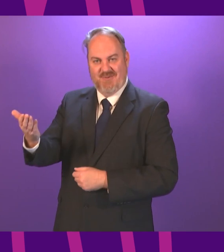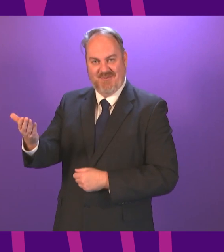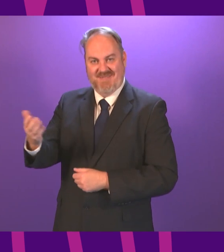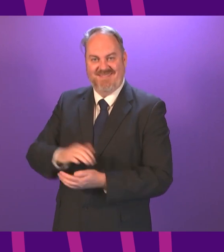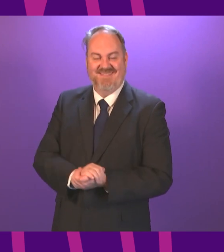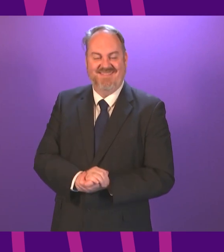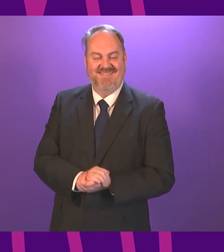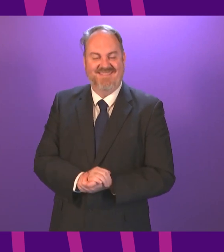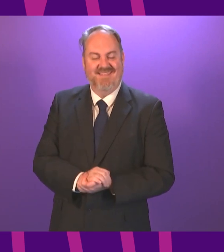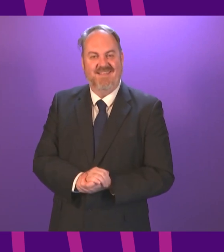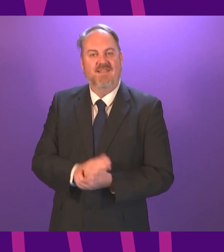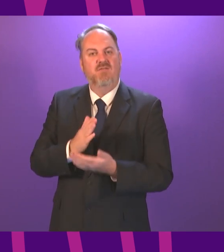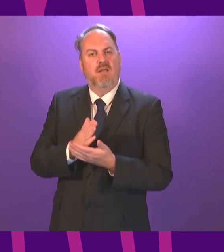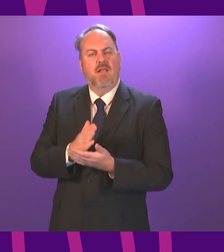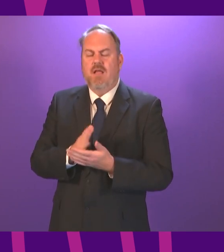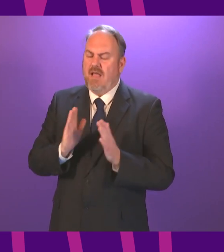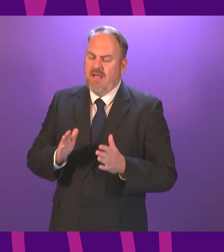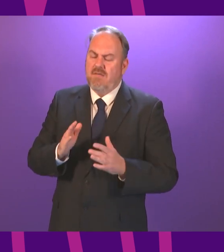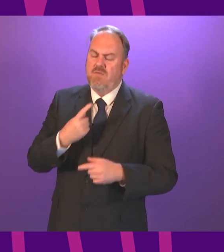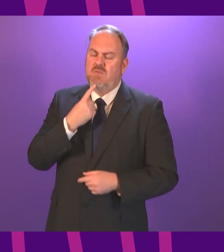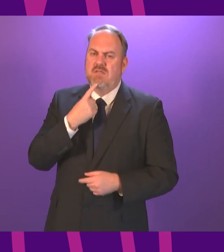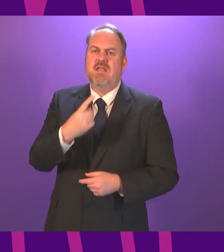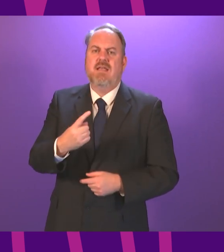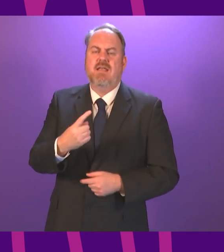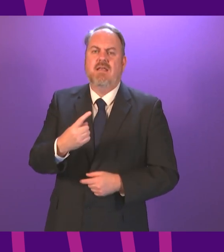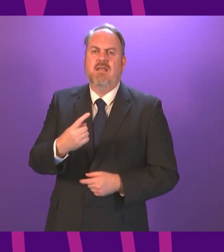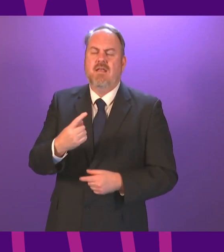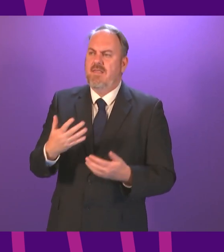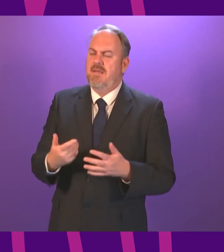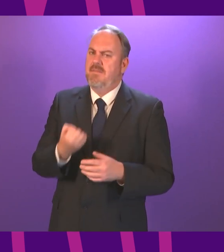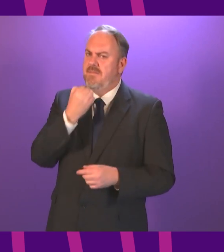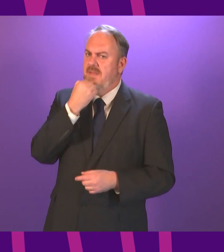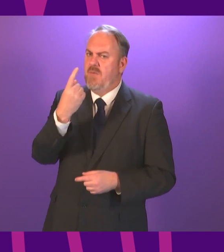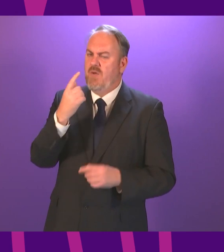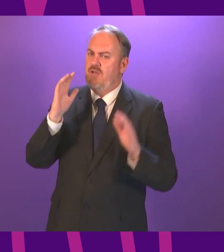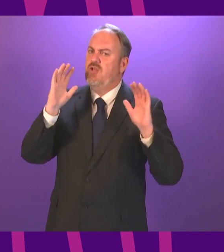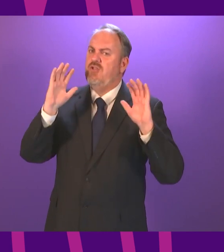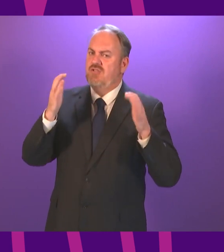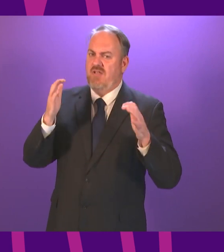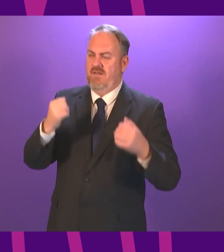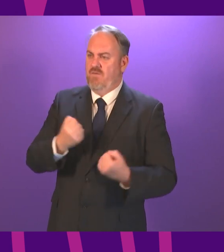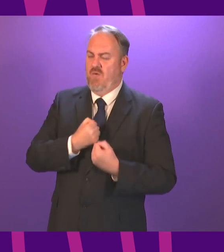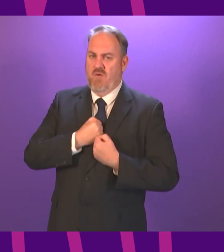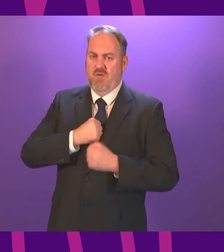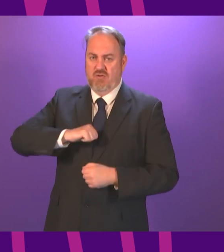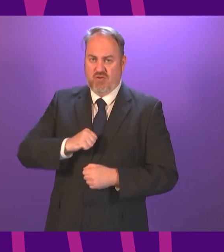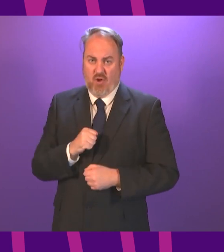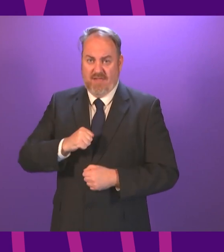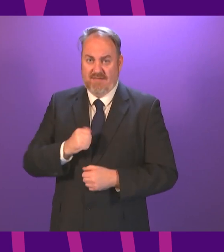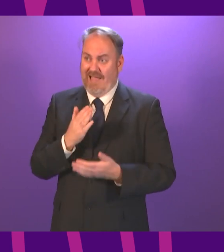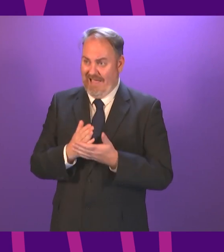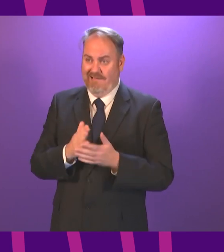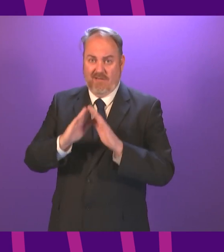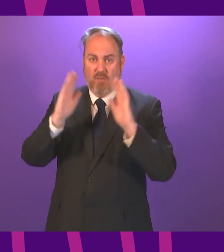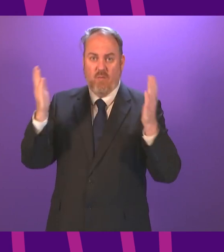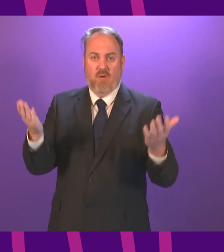to be doing so addressing the most pressing issue facing us all right now, not just here in Scotland but around the world. And so I